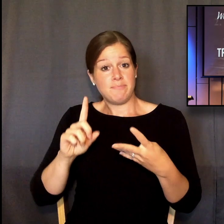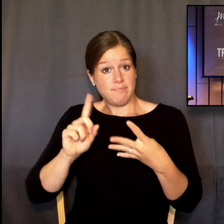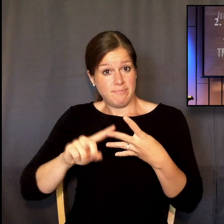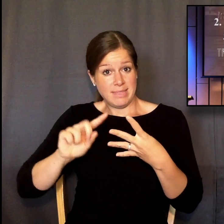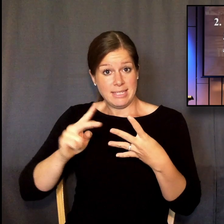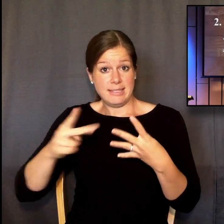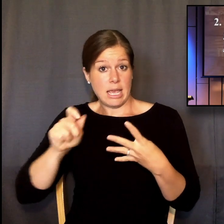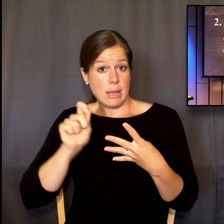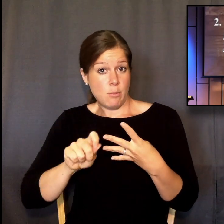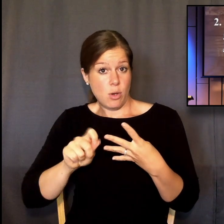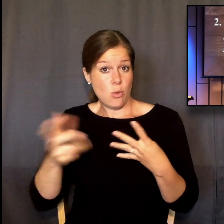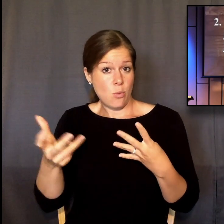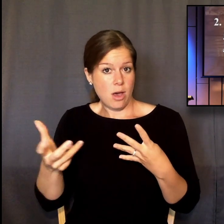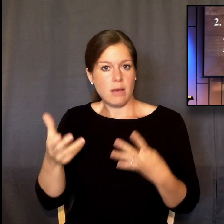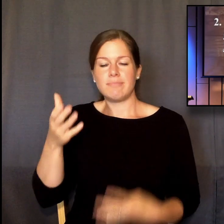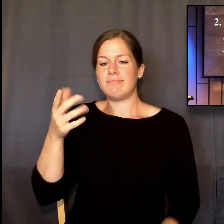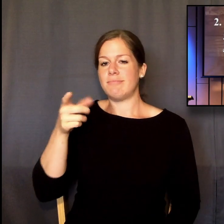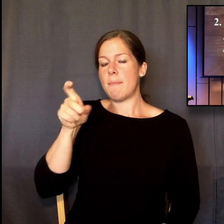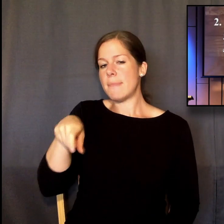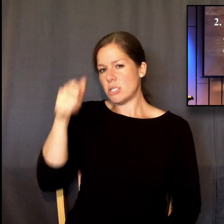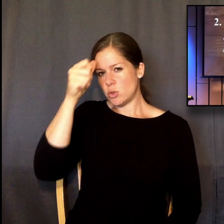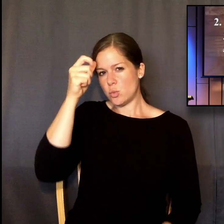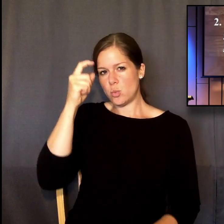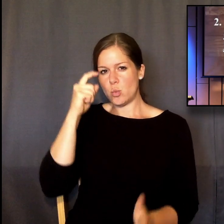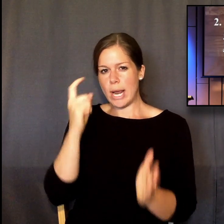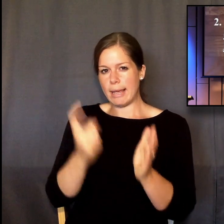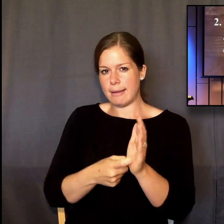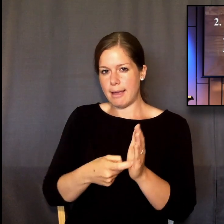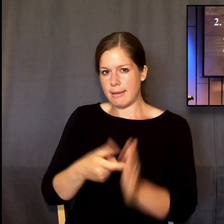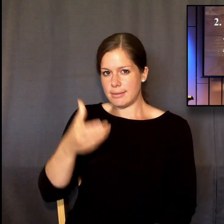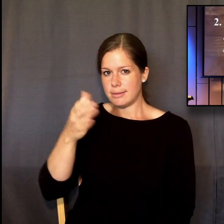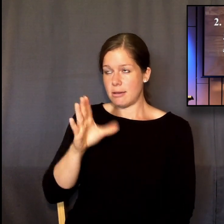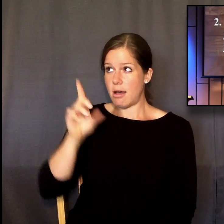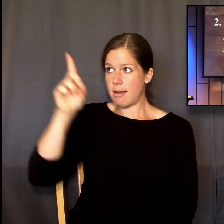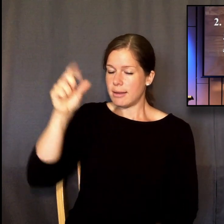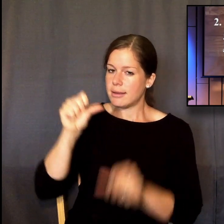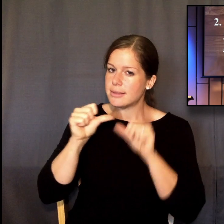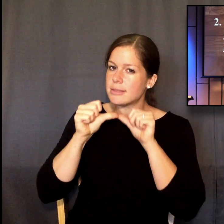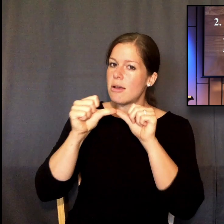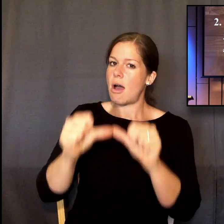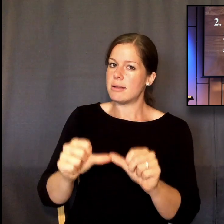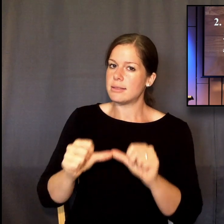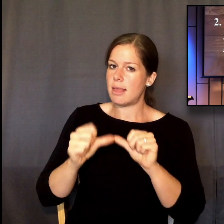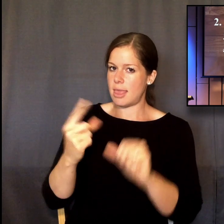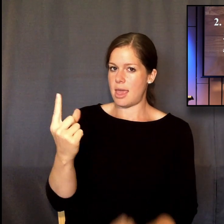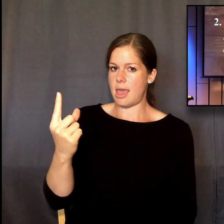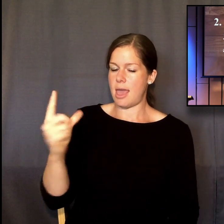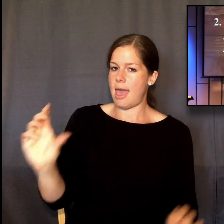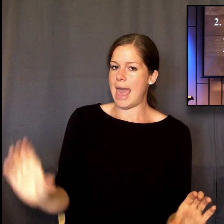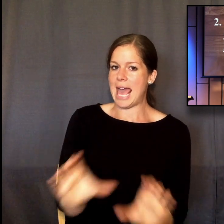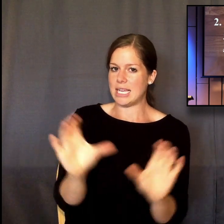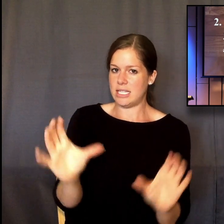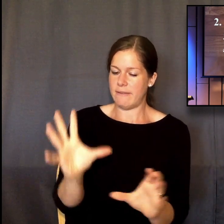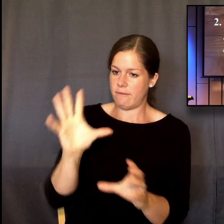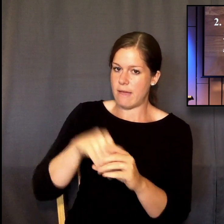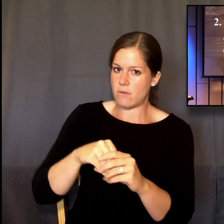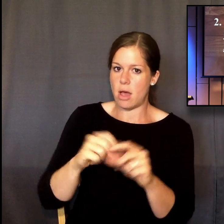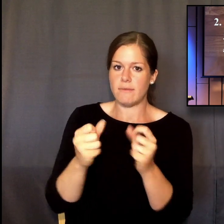God is constantly active in everything. We need to recognize that. When we look out at the world, when we watch the news, when